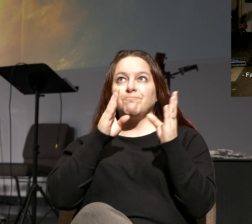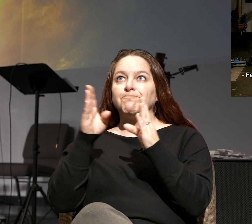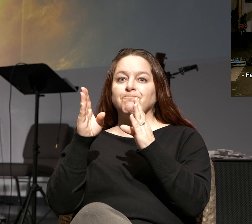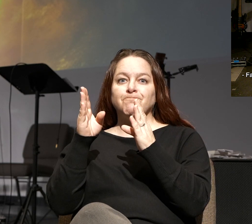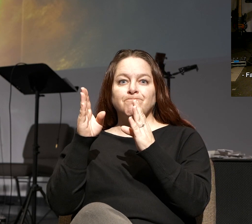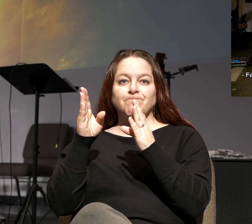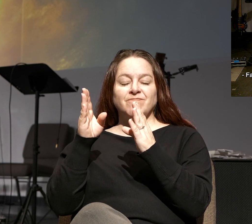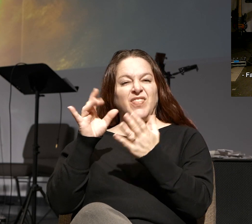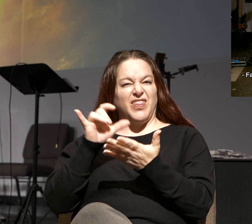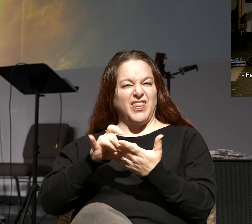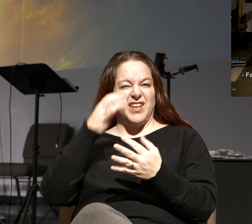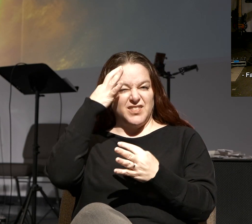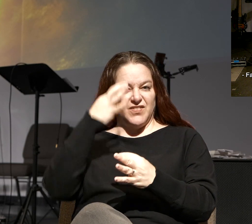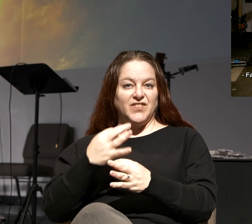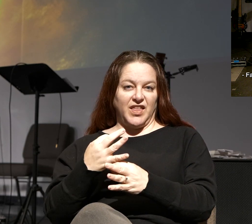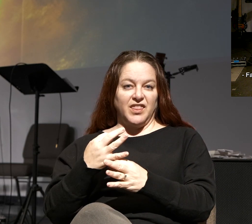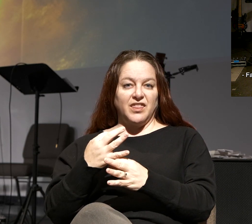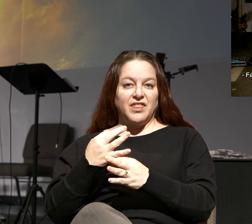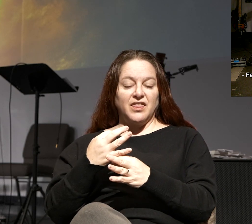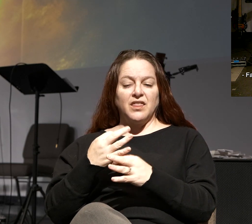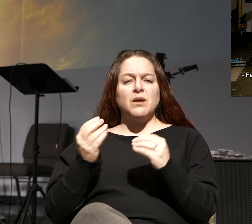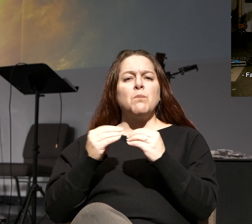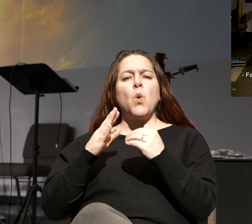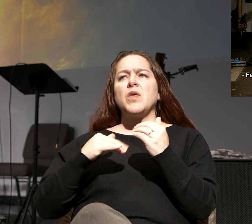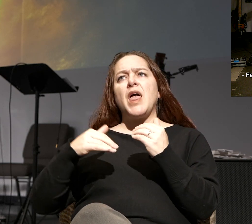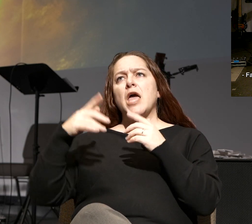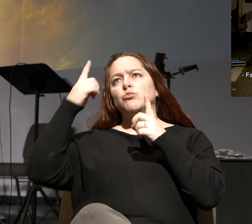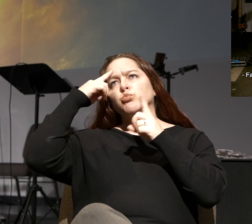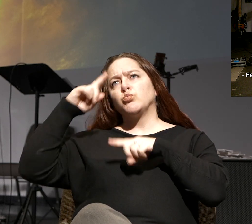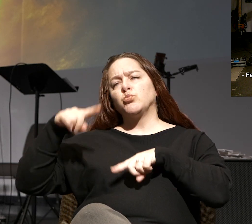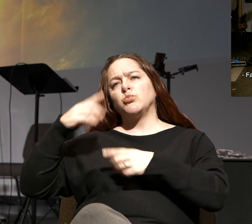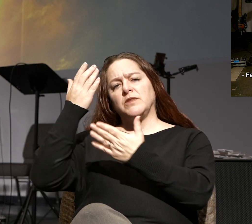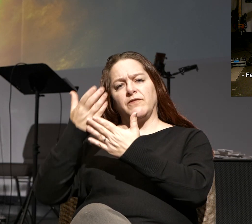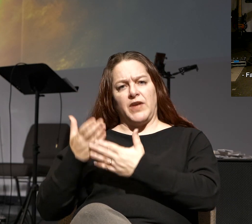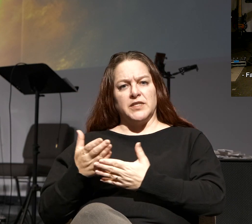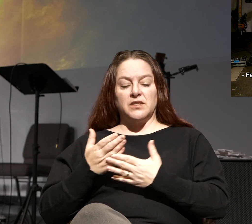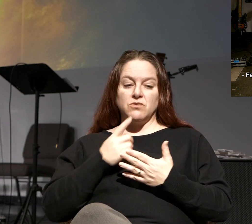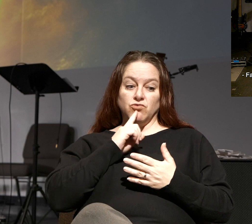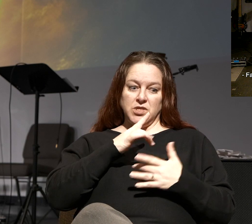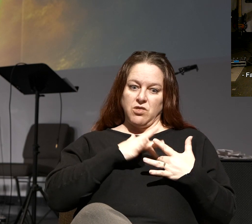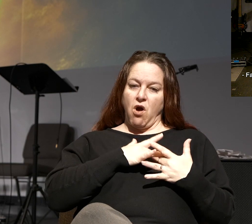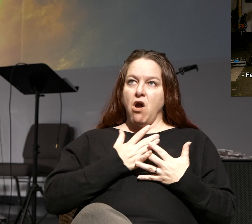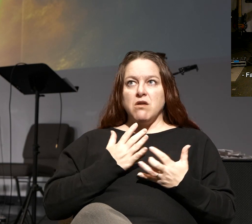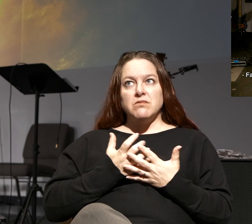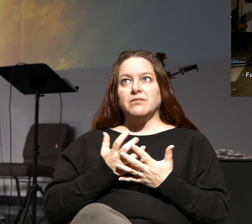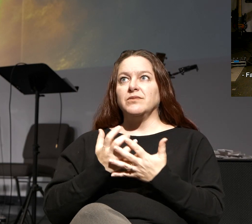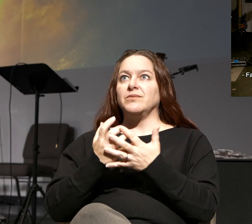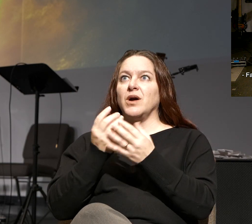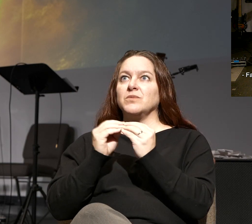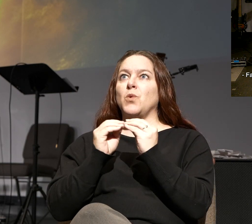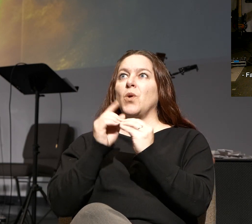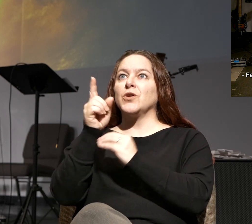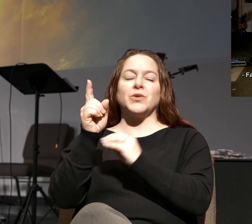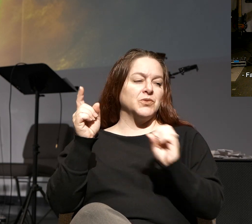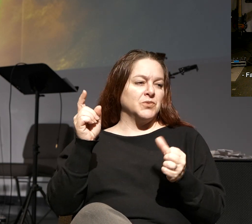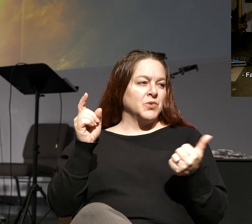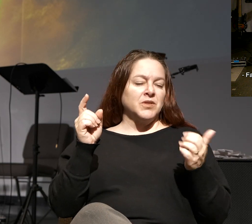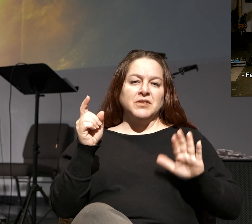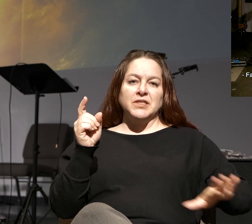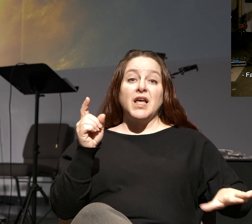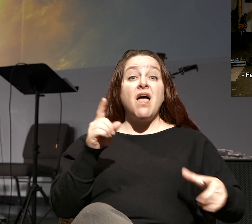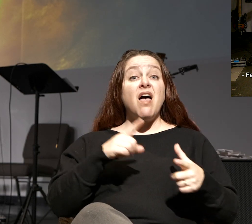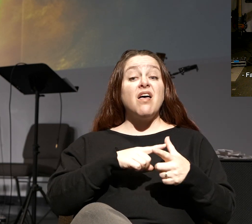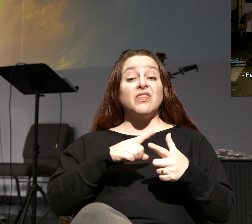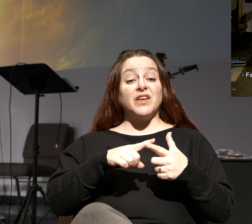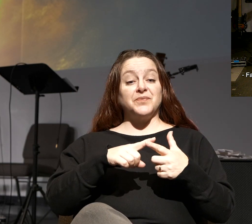And that's faith. So it's more than agreement with facts in the head. It's an appetite for God in the heart that exceeds all appetites. And this is what